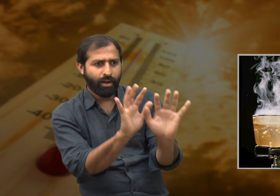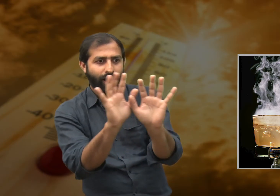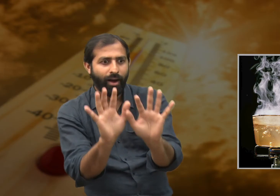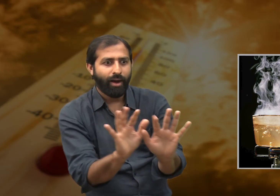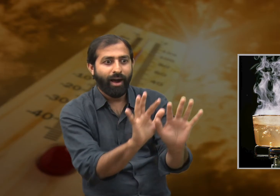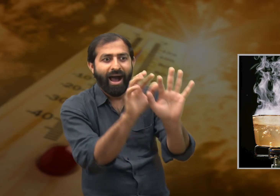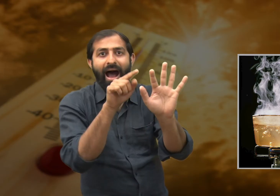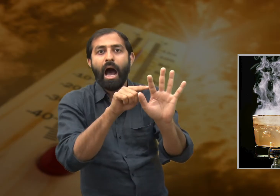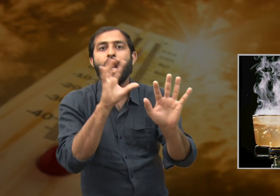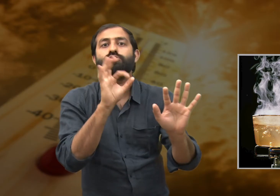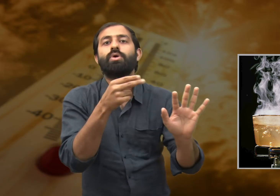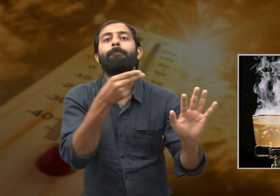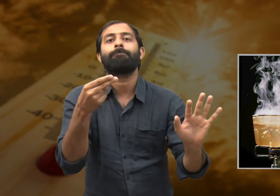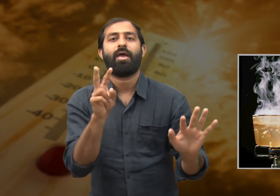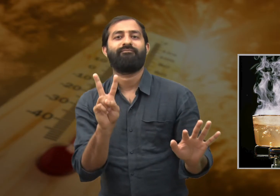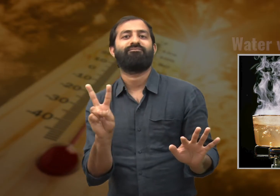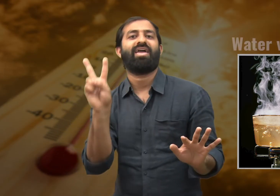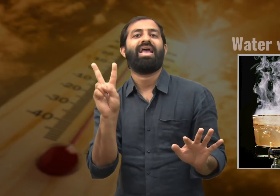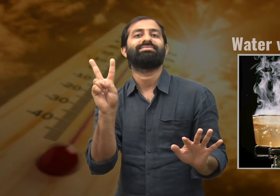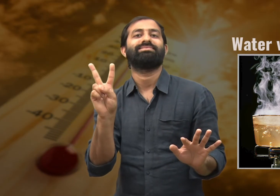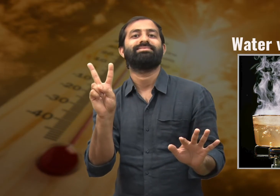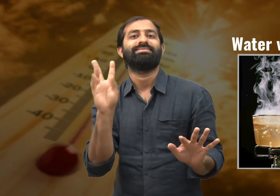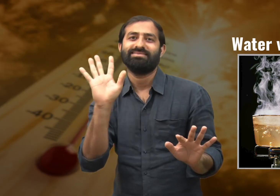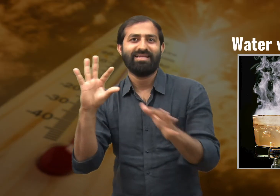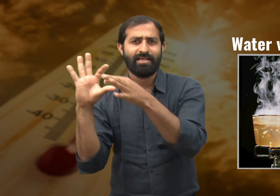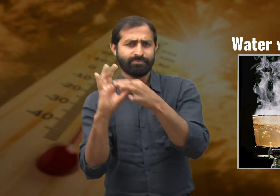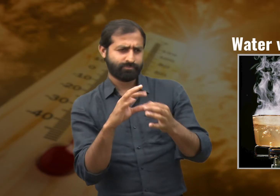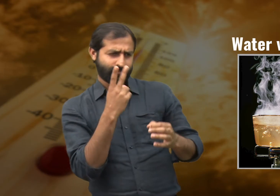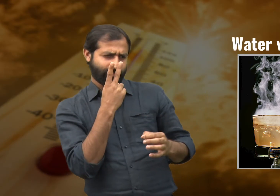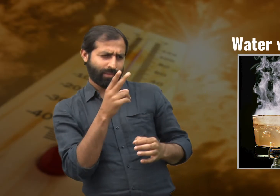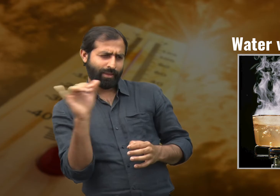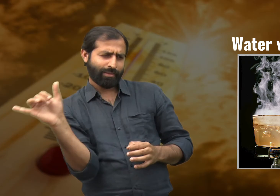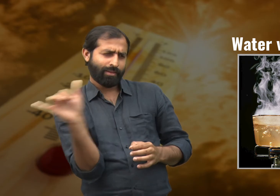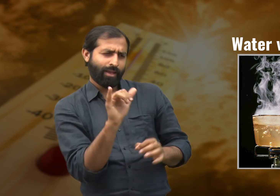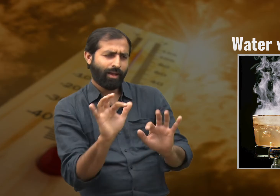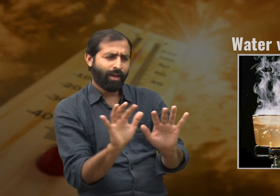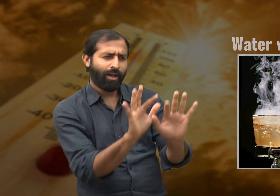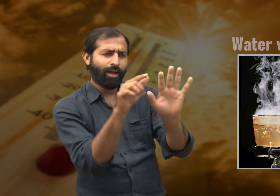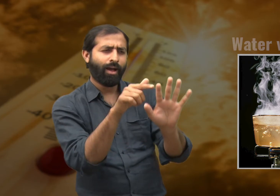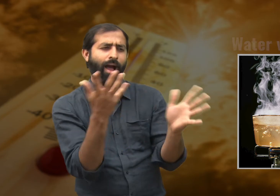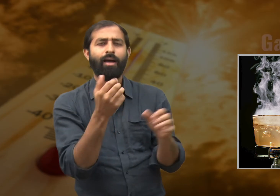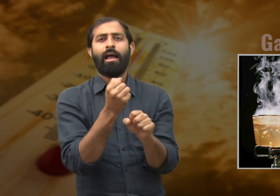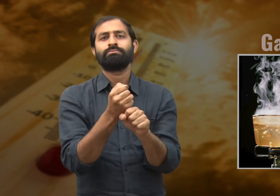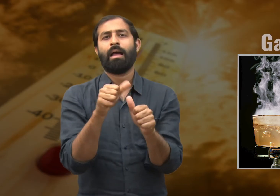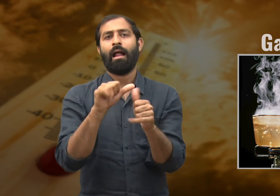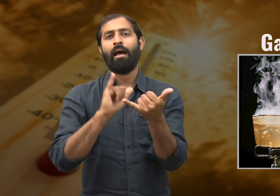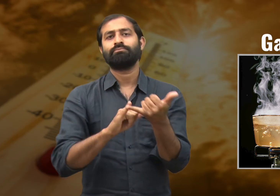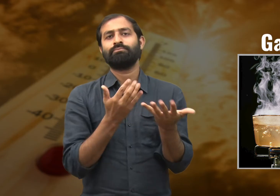its temperature increases, it changes into water vapour. It changes its form